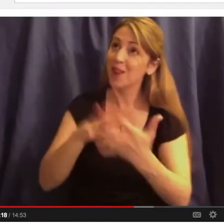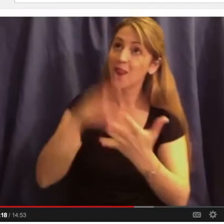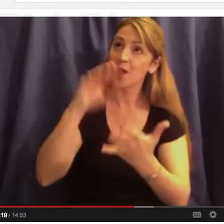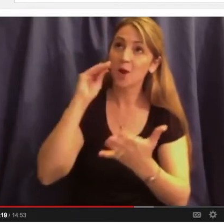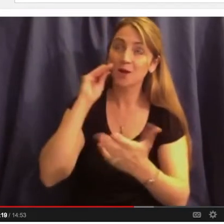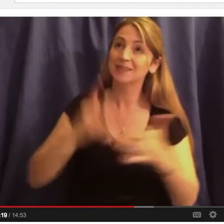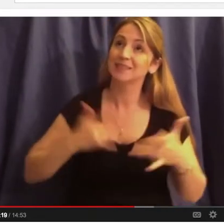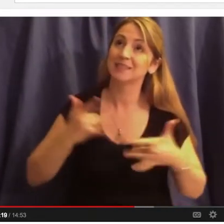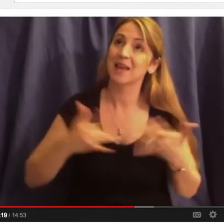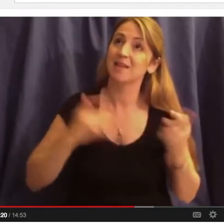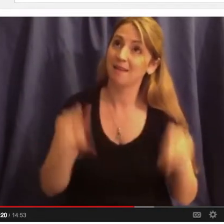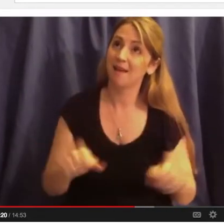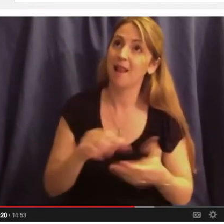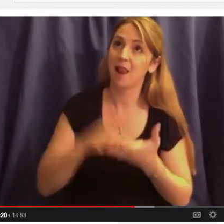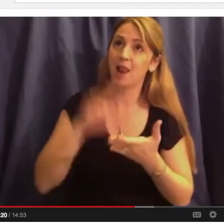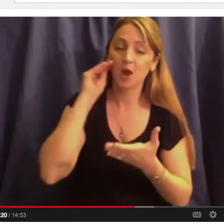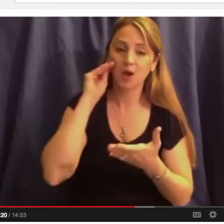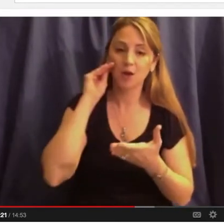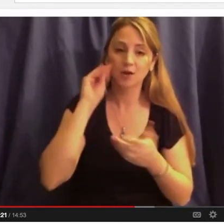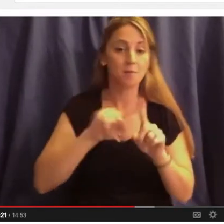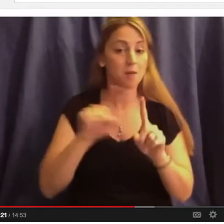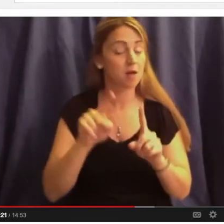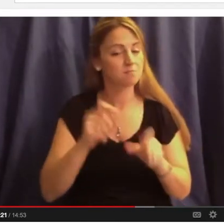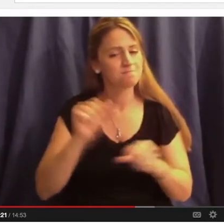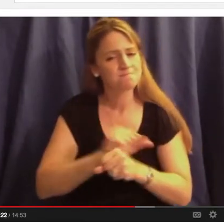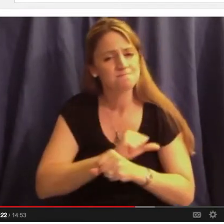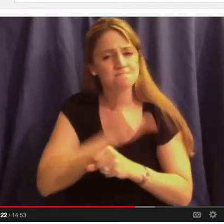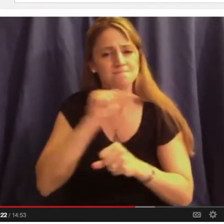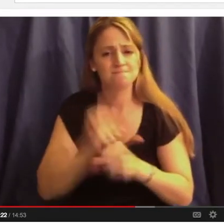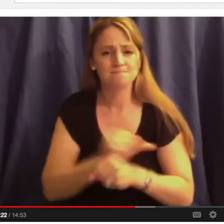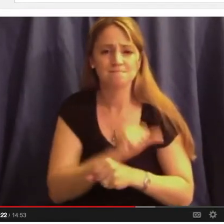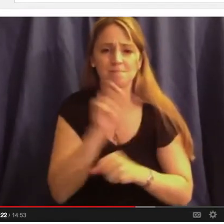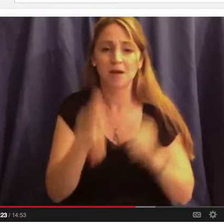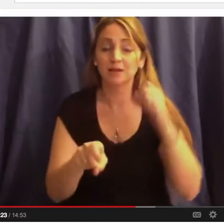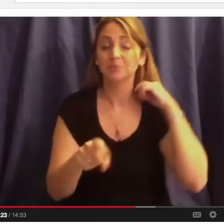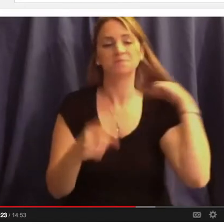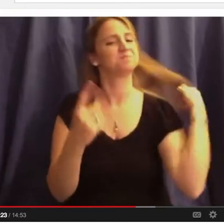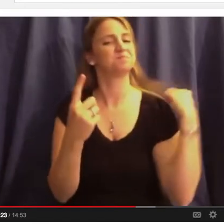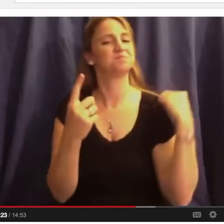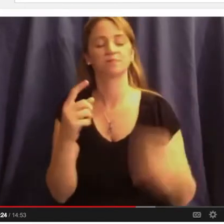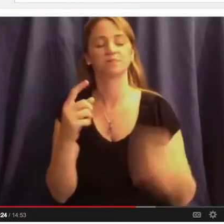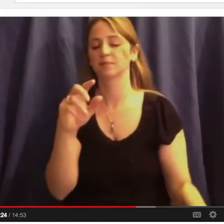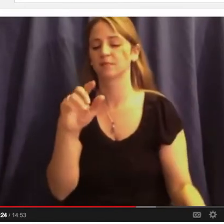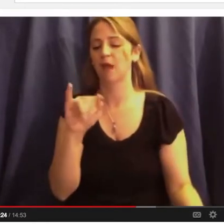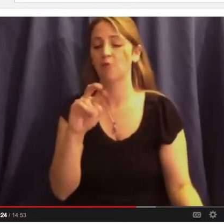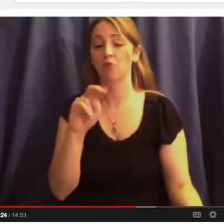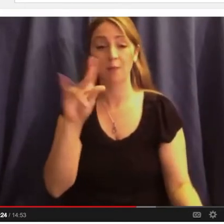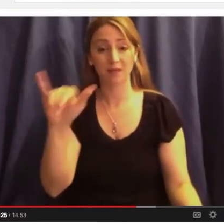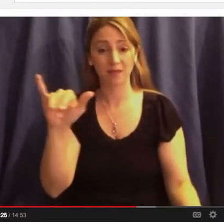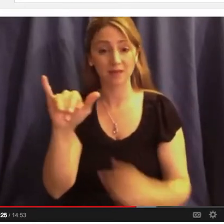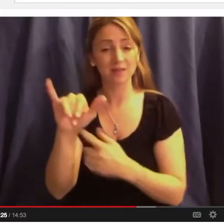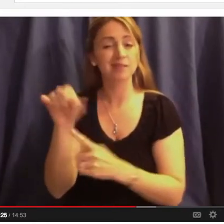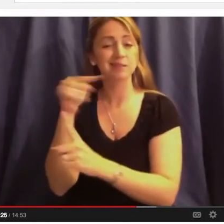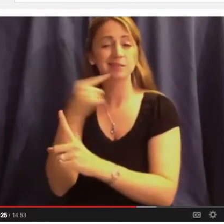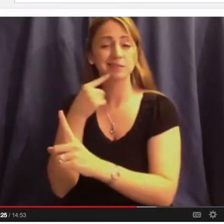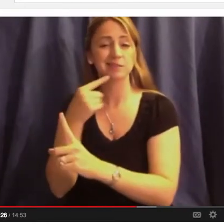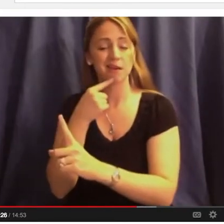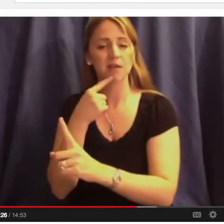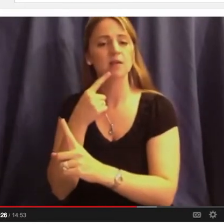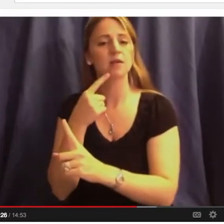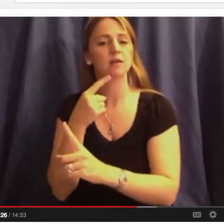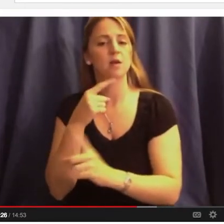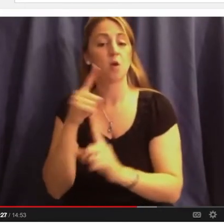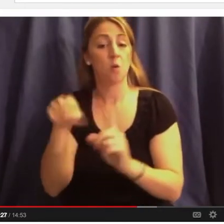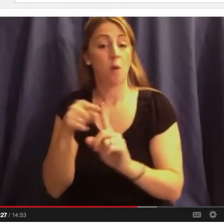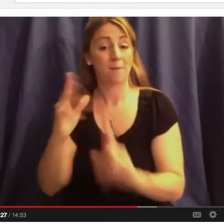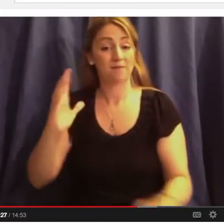You're excited about learning and you want to ask good questions. You know, I, Robbie, a Nobel laureate, said that when he was growing up in New York, all of his